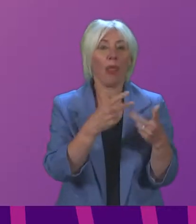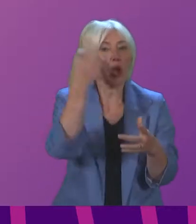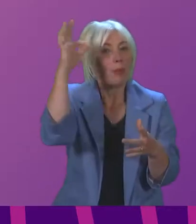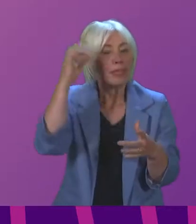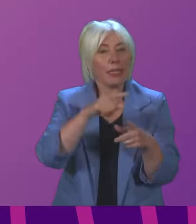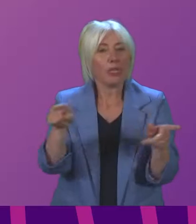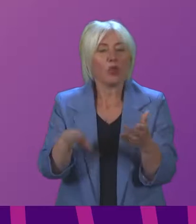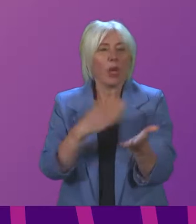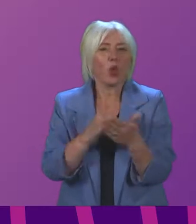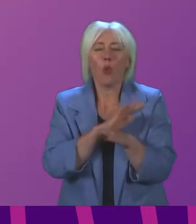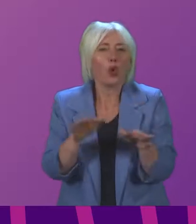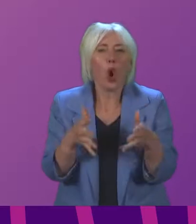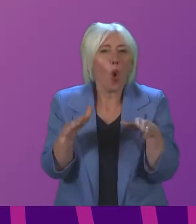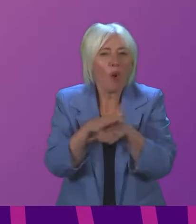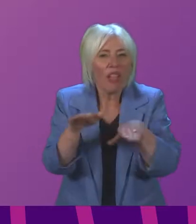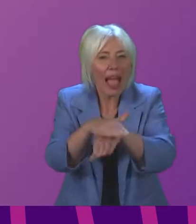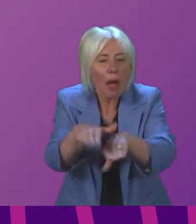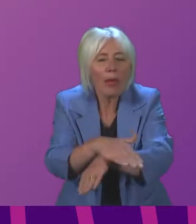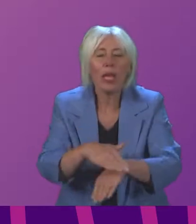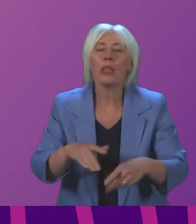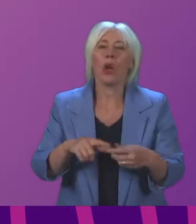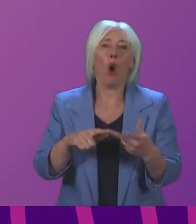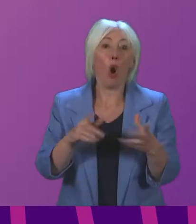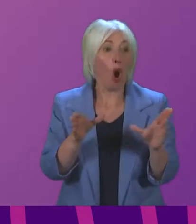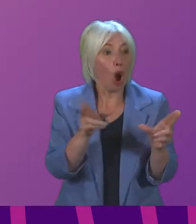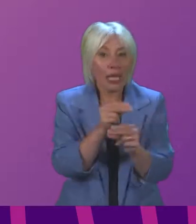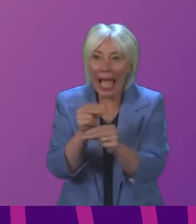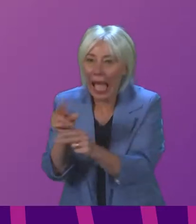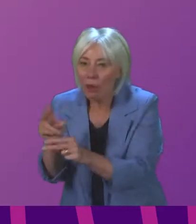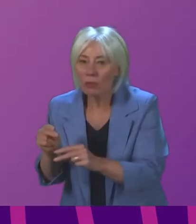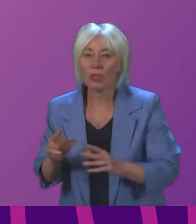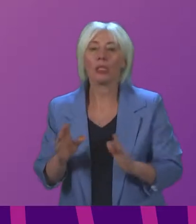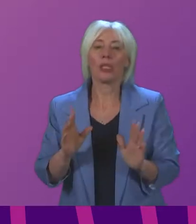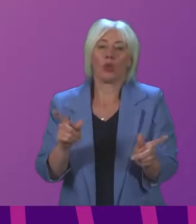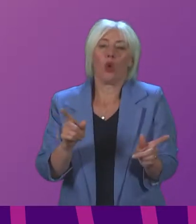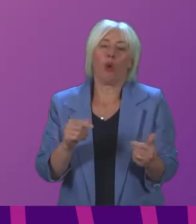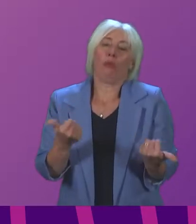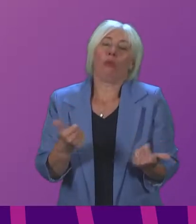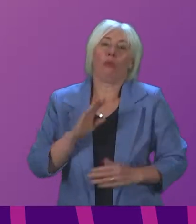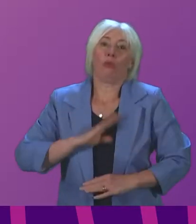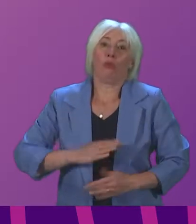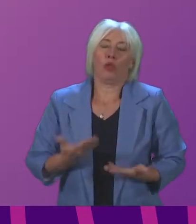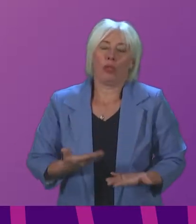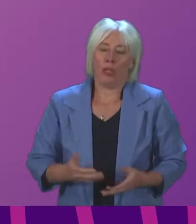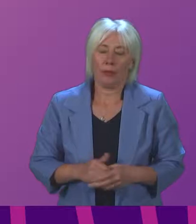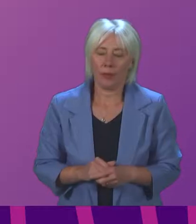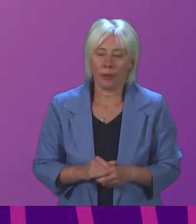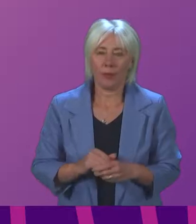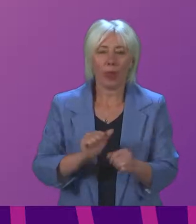and to try to ensure we are not overlapping with each other, nor are we leaving gaps that someone should be covering. COVID's